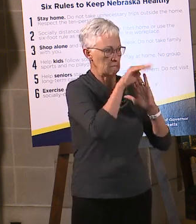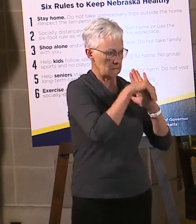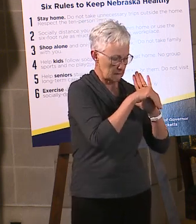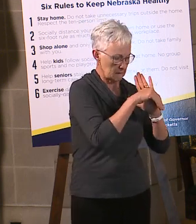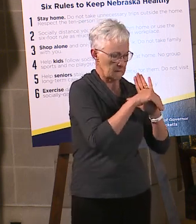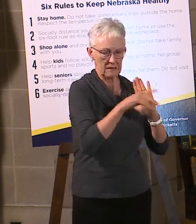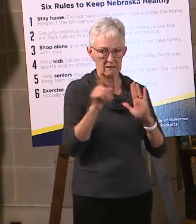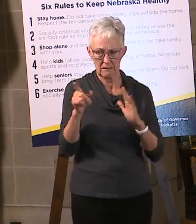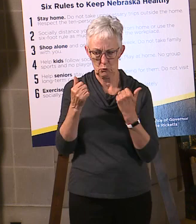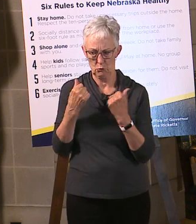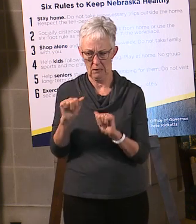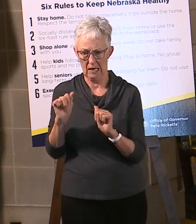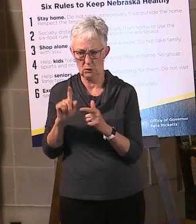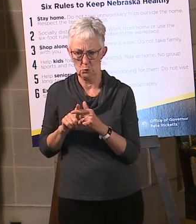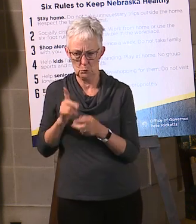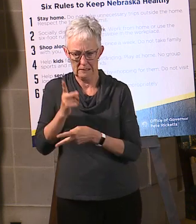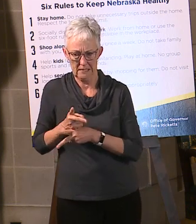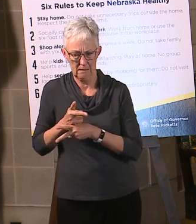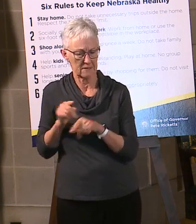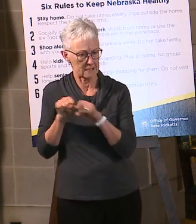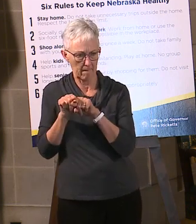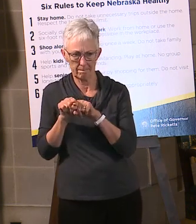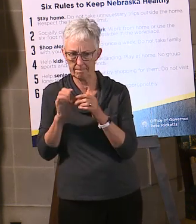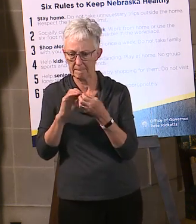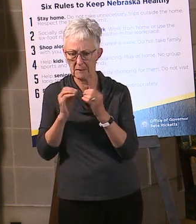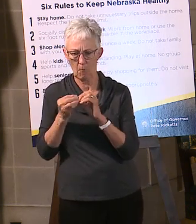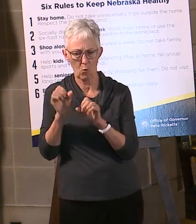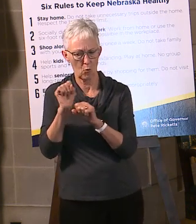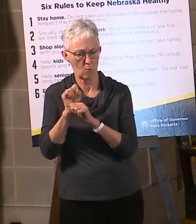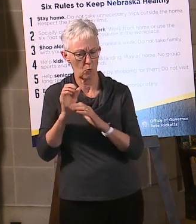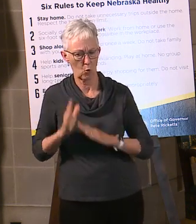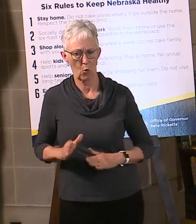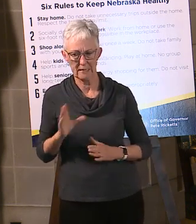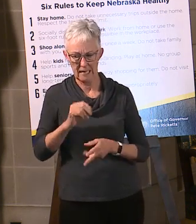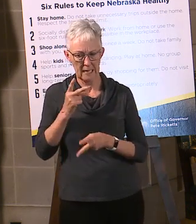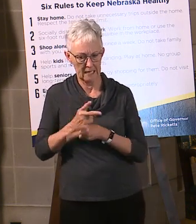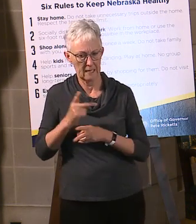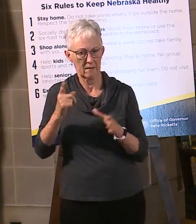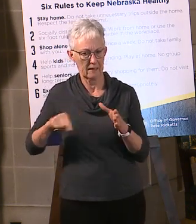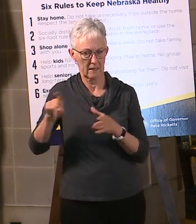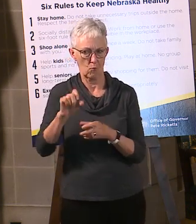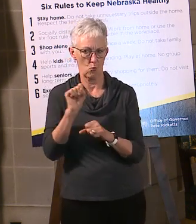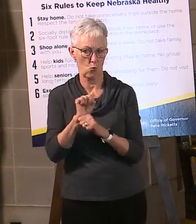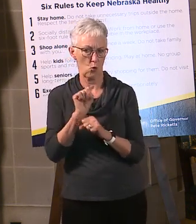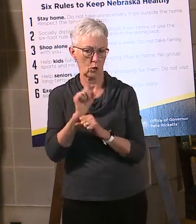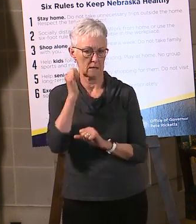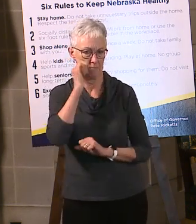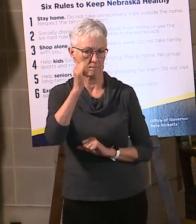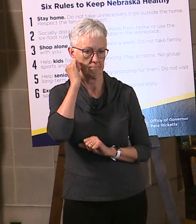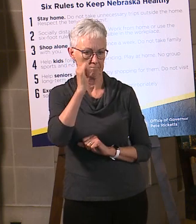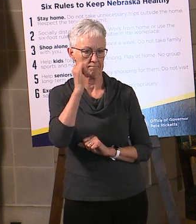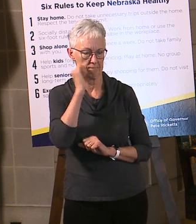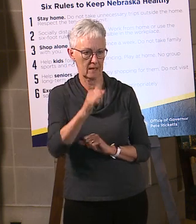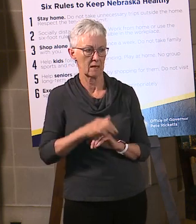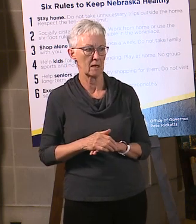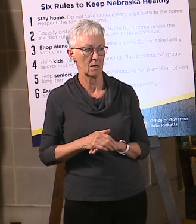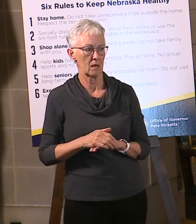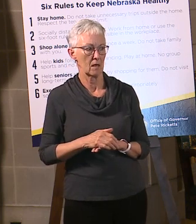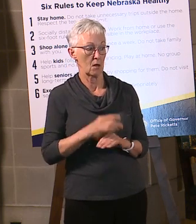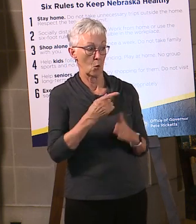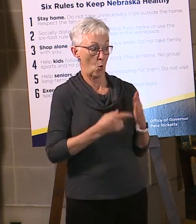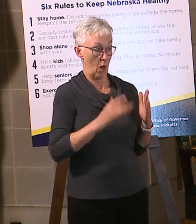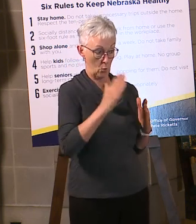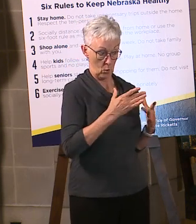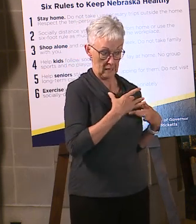trying to maintain the number of employees they had and the number of hours they had. That we know from this survey. What will be interesting